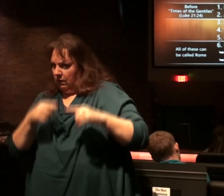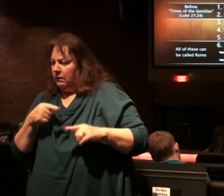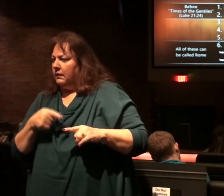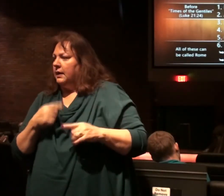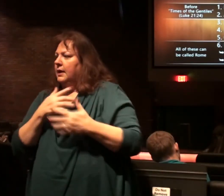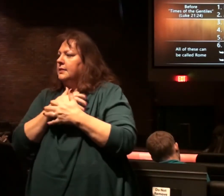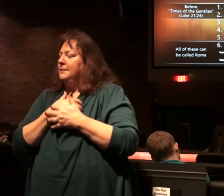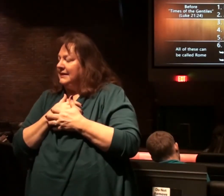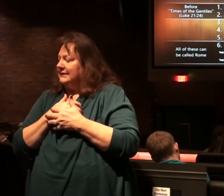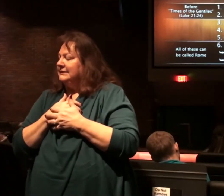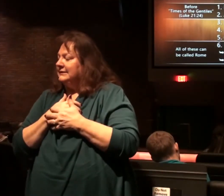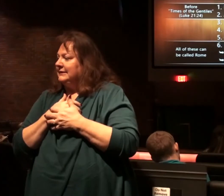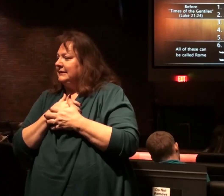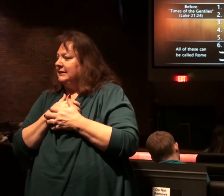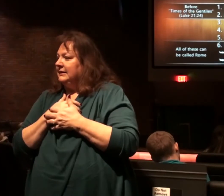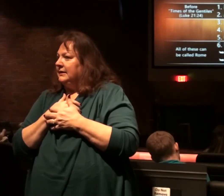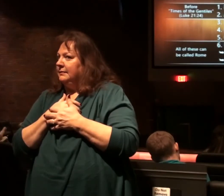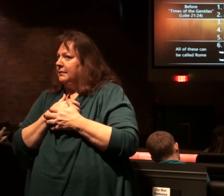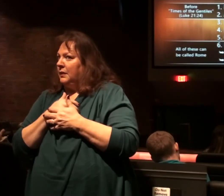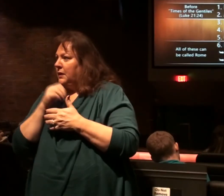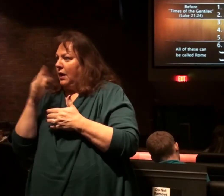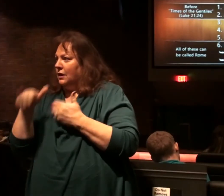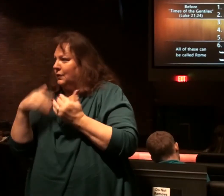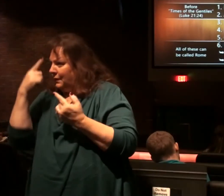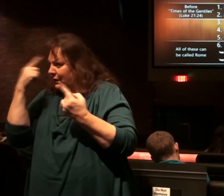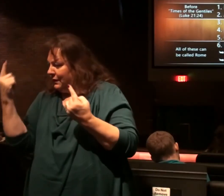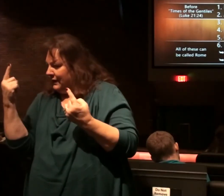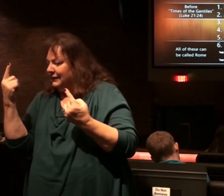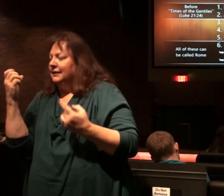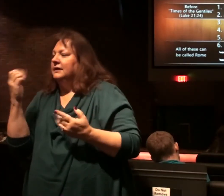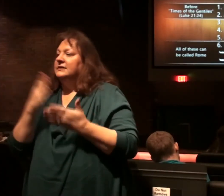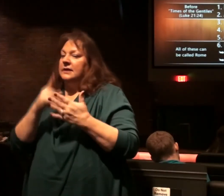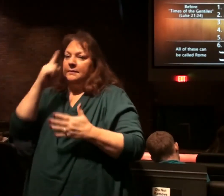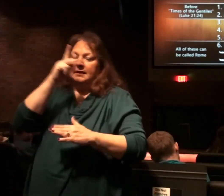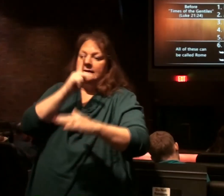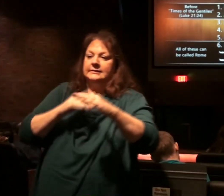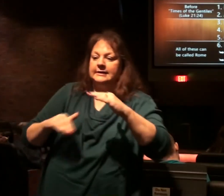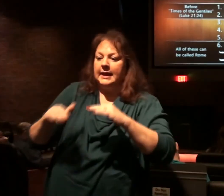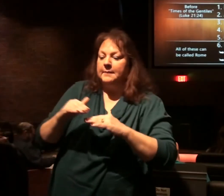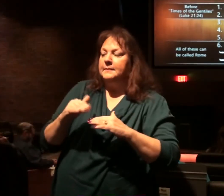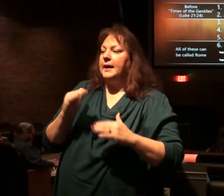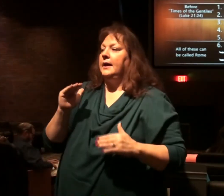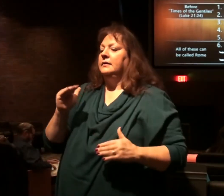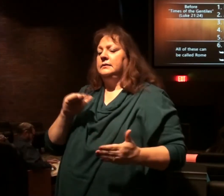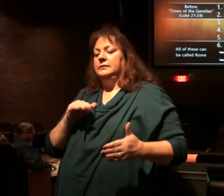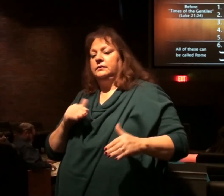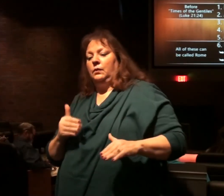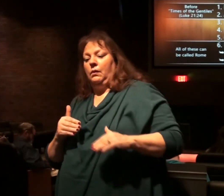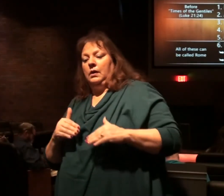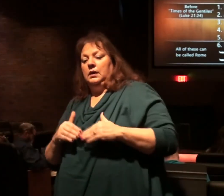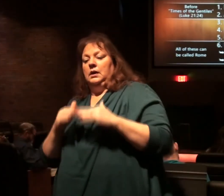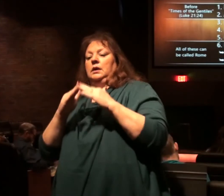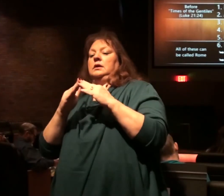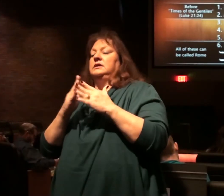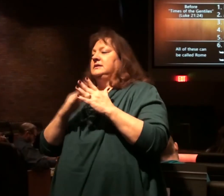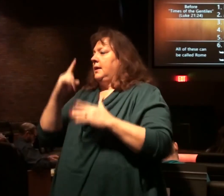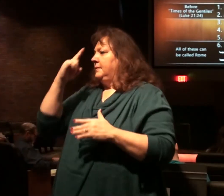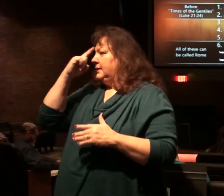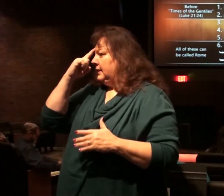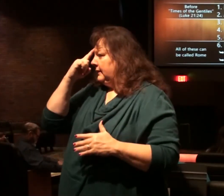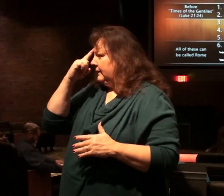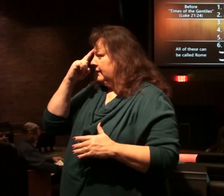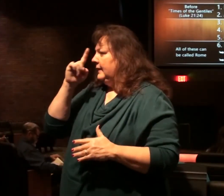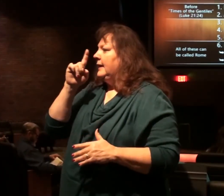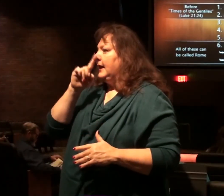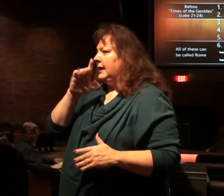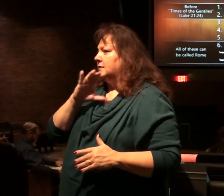the beast is except not everybody does. Some think it's the empire who seemed to have died and now revived. Some think it's the other